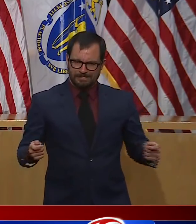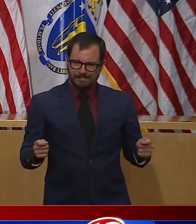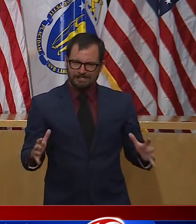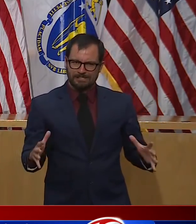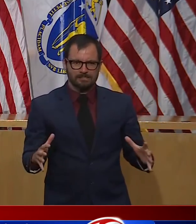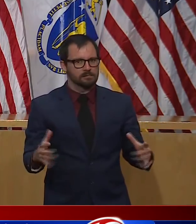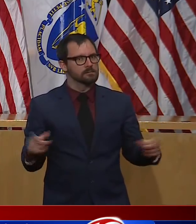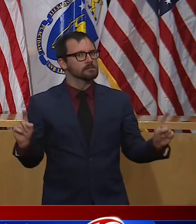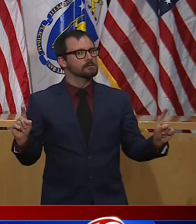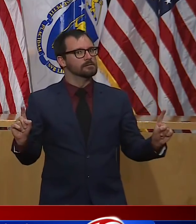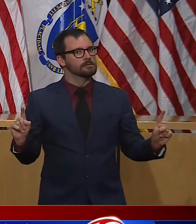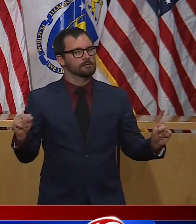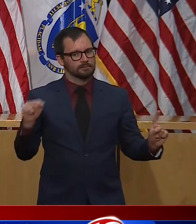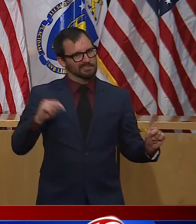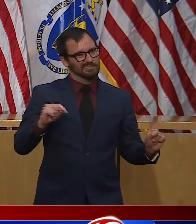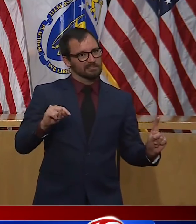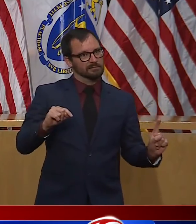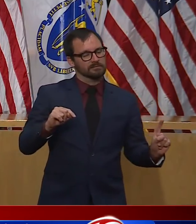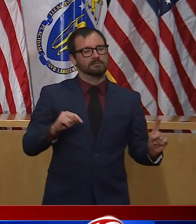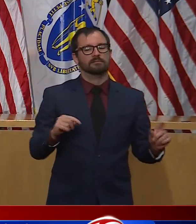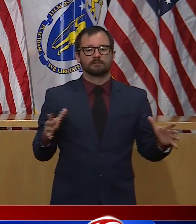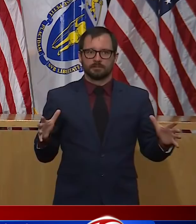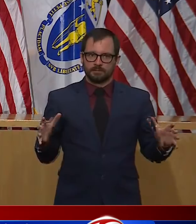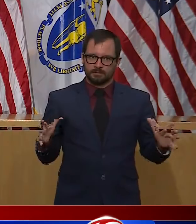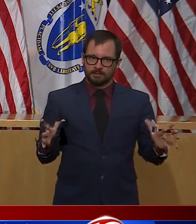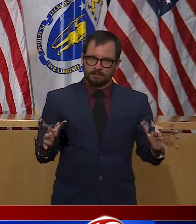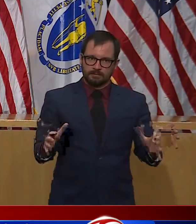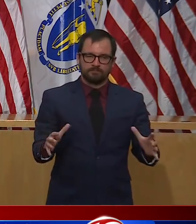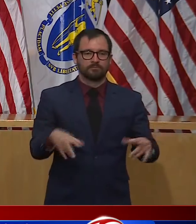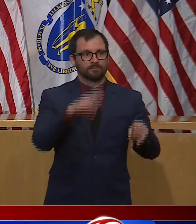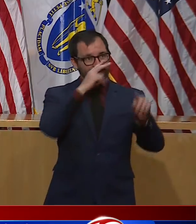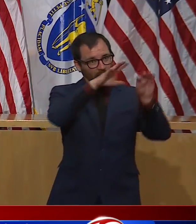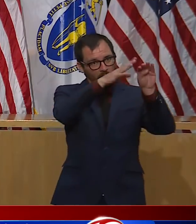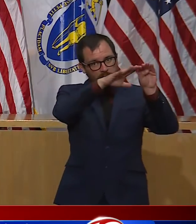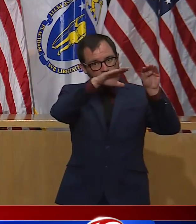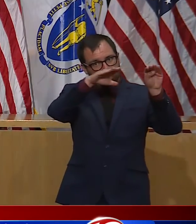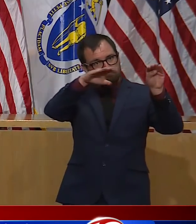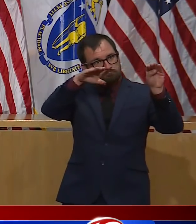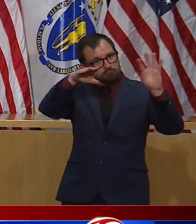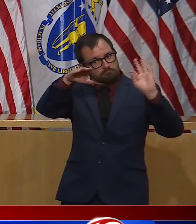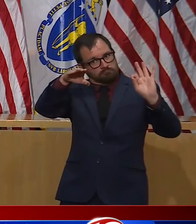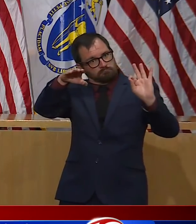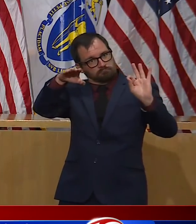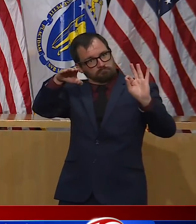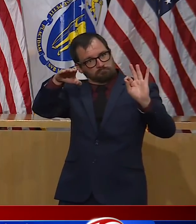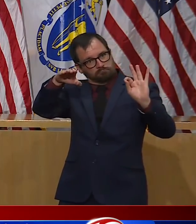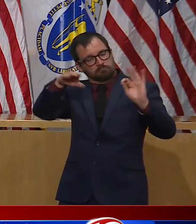we run the risk of creating a second spike in the fall.